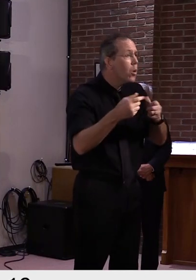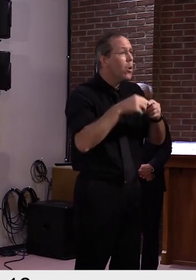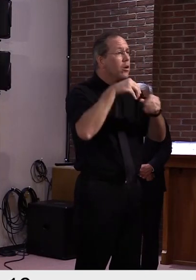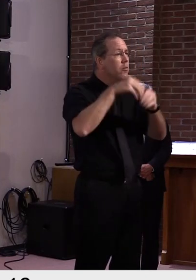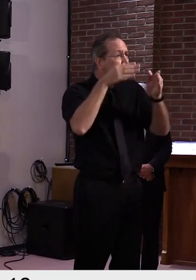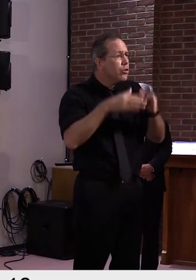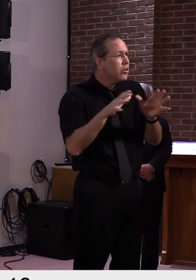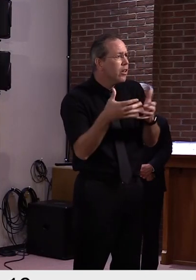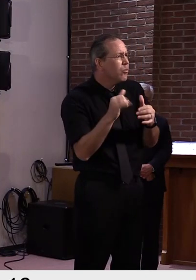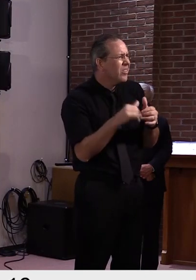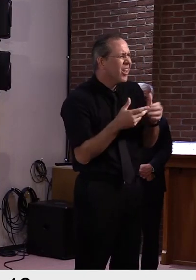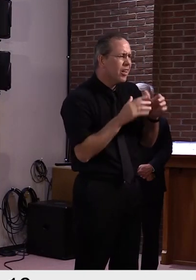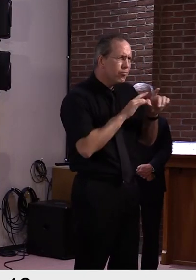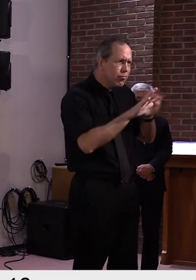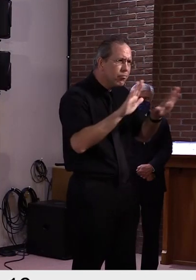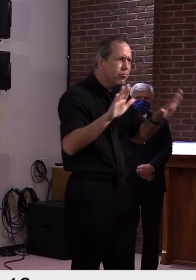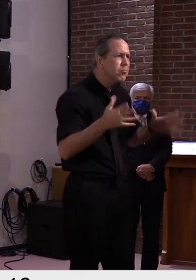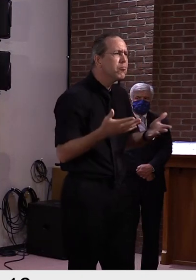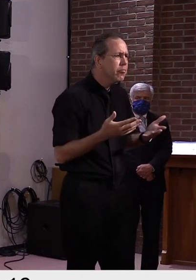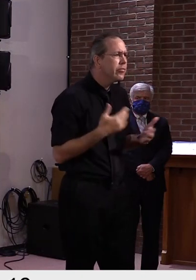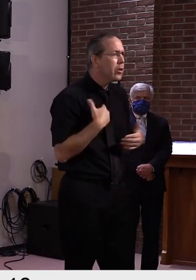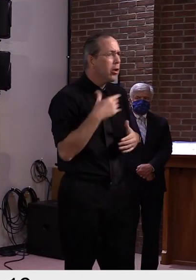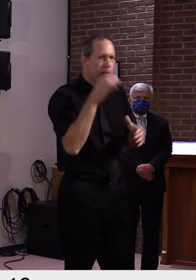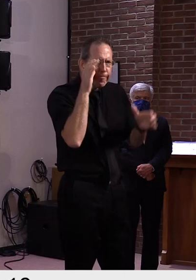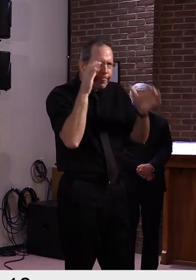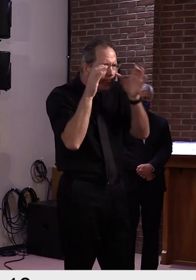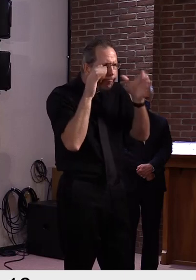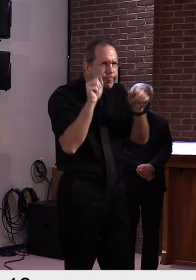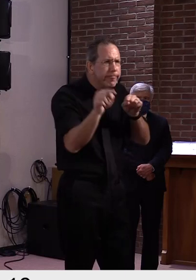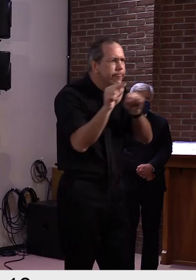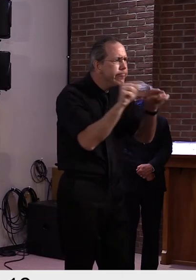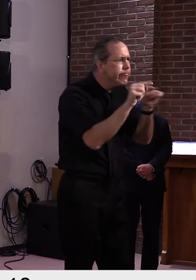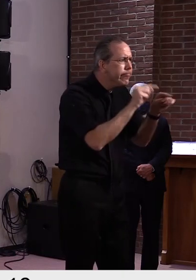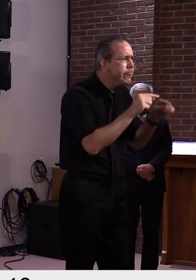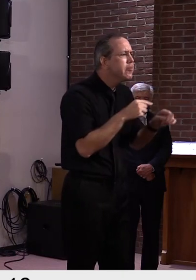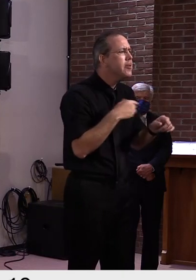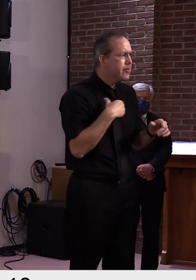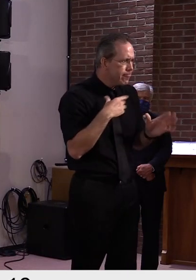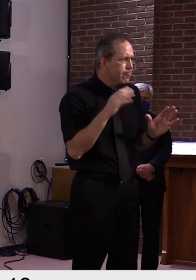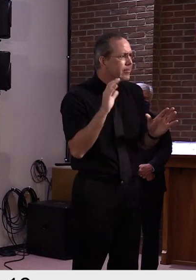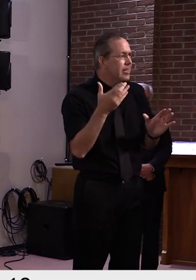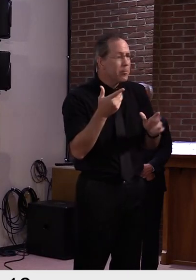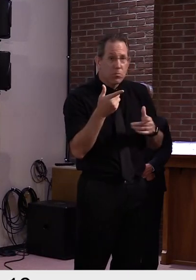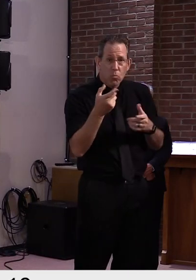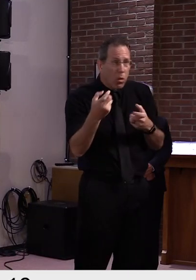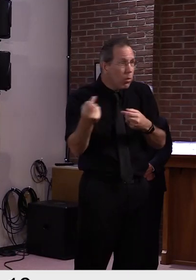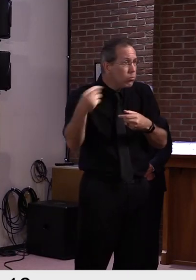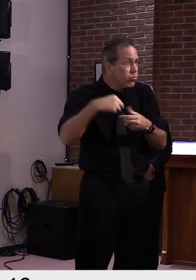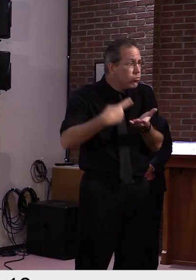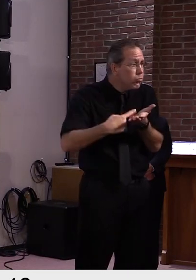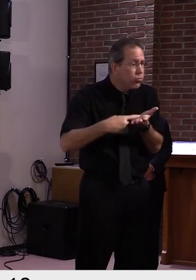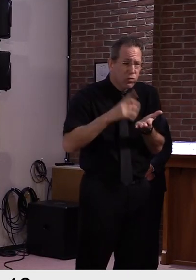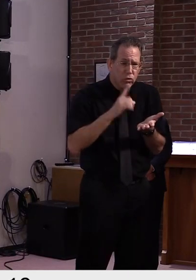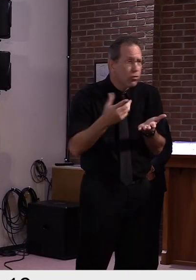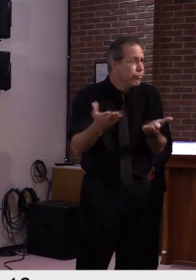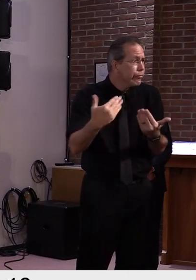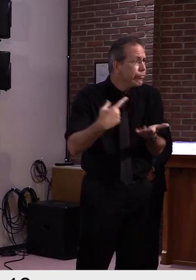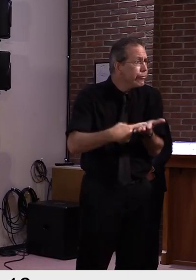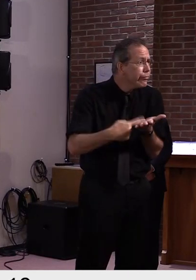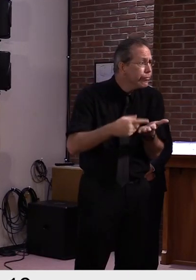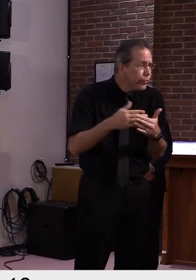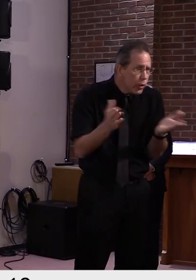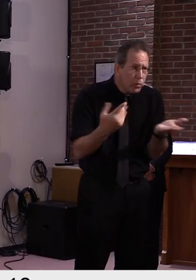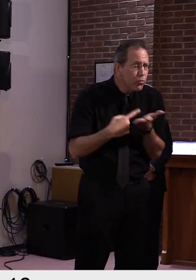forward. But we're listening. They've been at the table. We've exchanged ideas and trying to